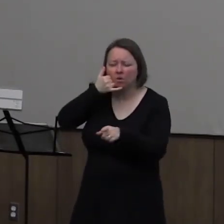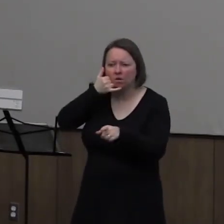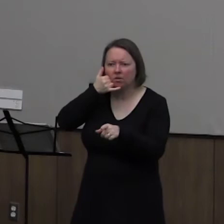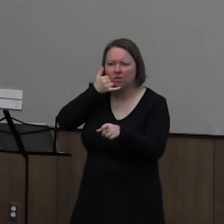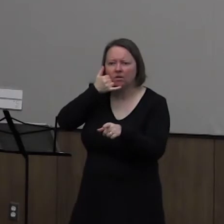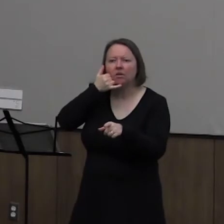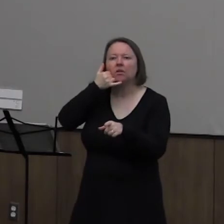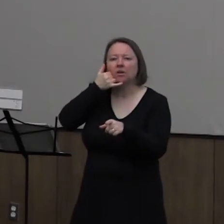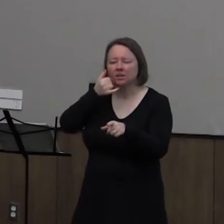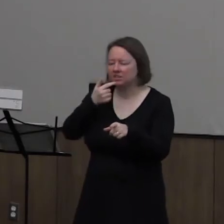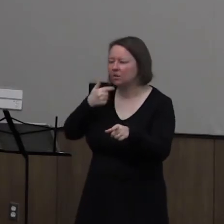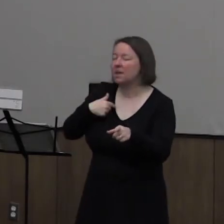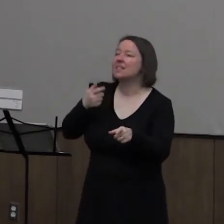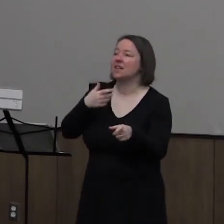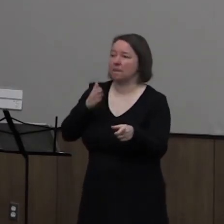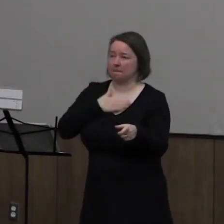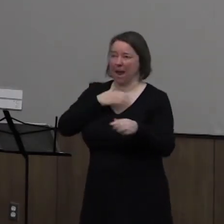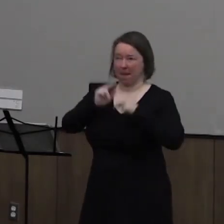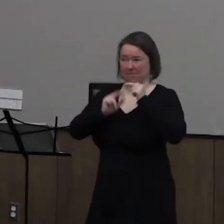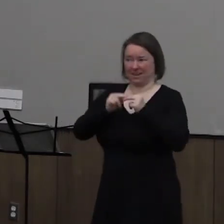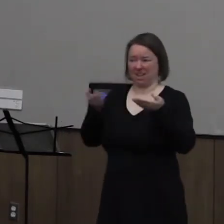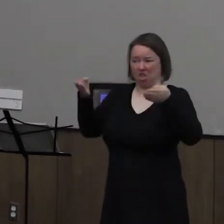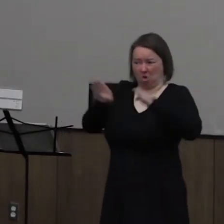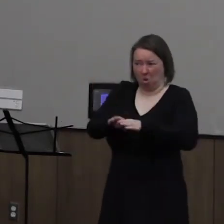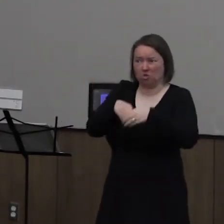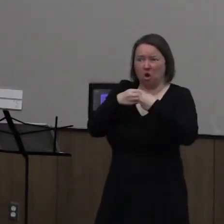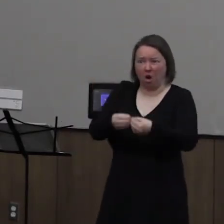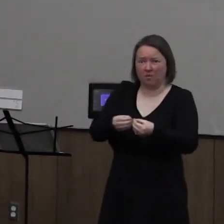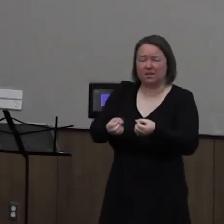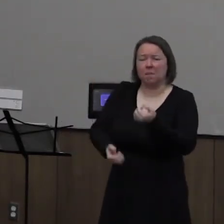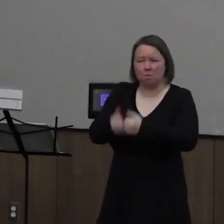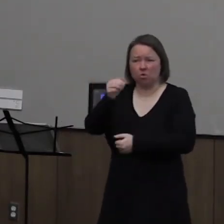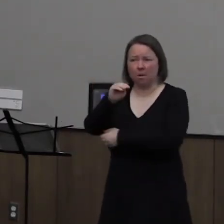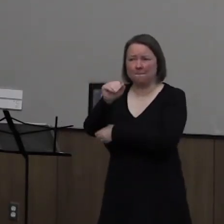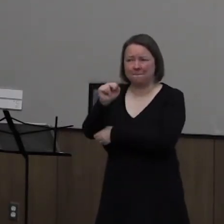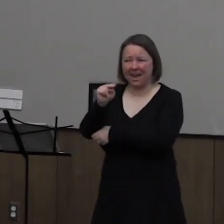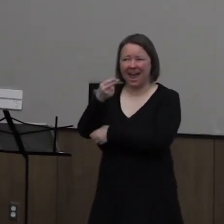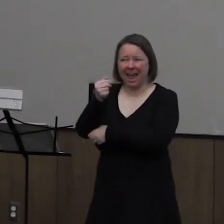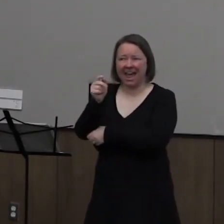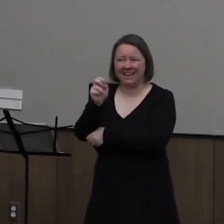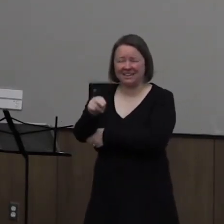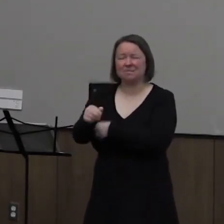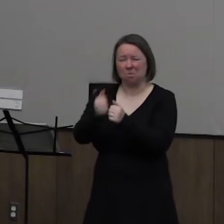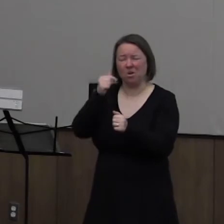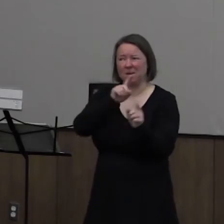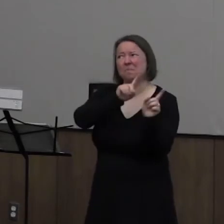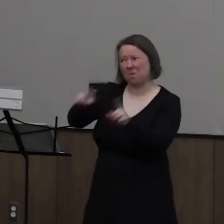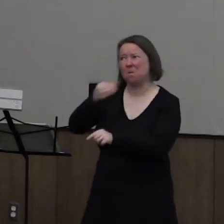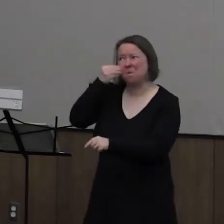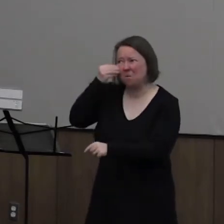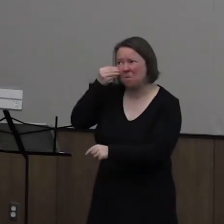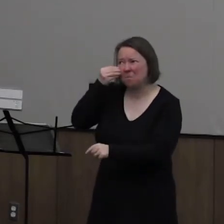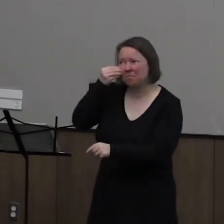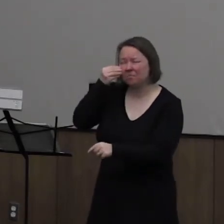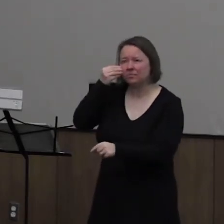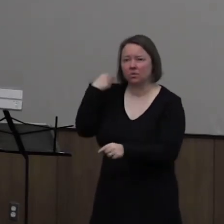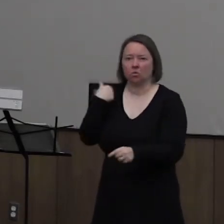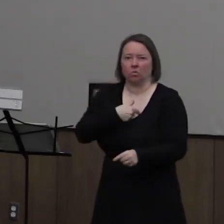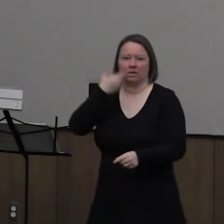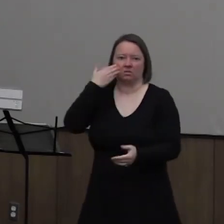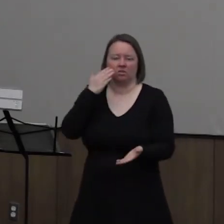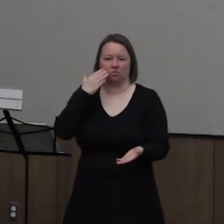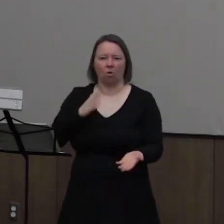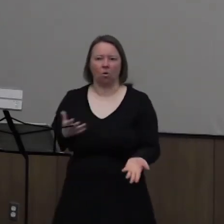They're closing all the offices in my building and apparently much of Manhattan. I'm coming home. Little did we know